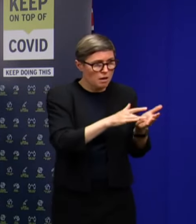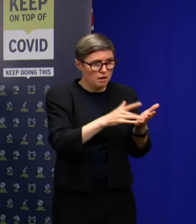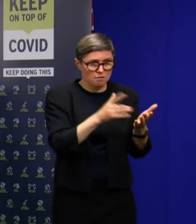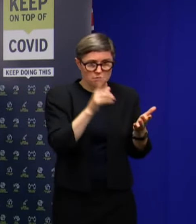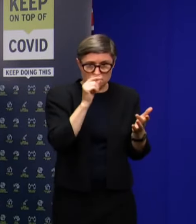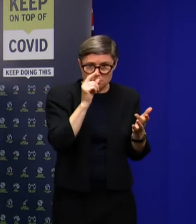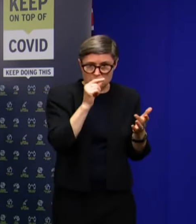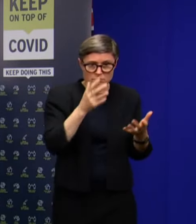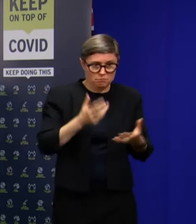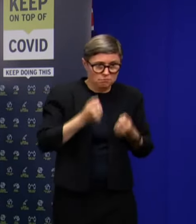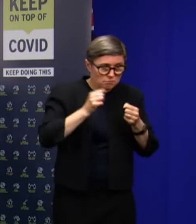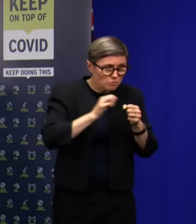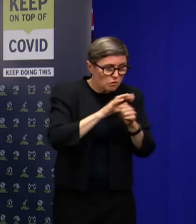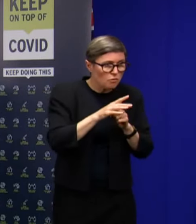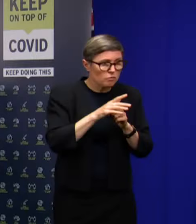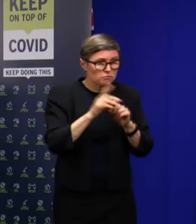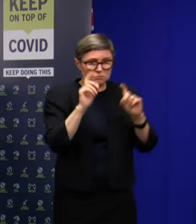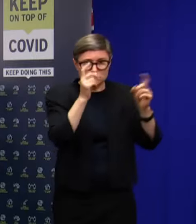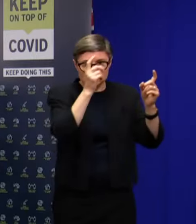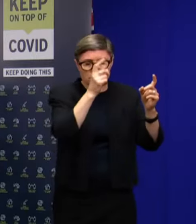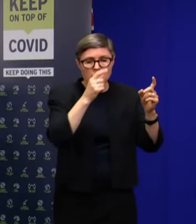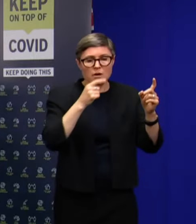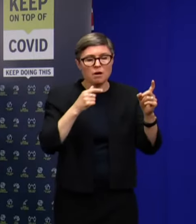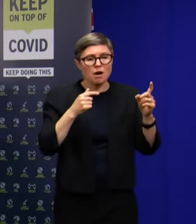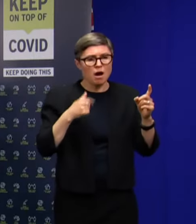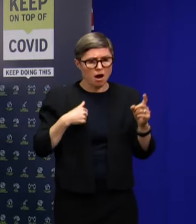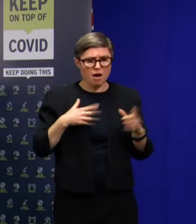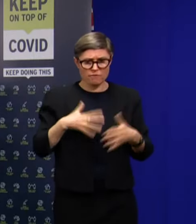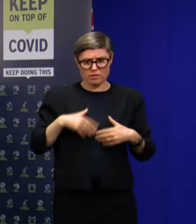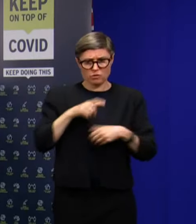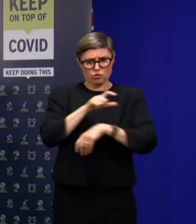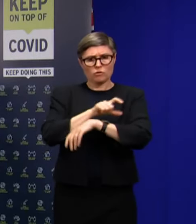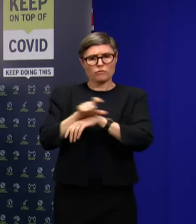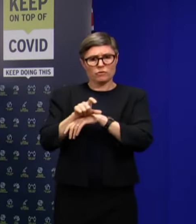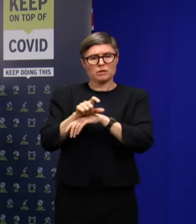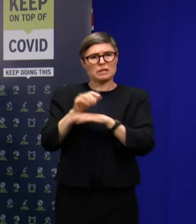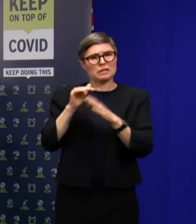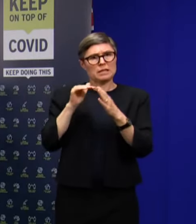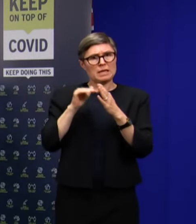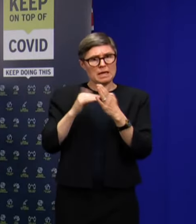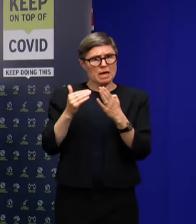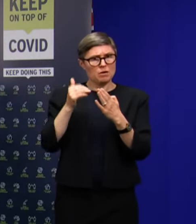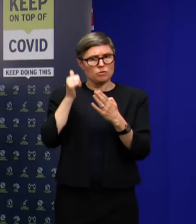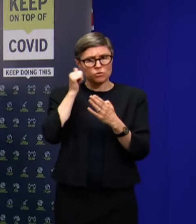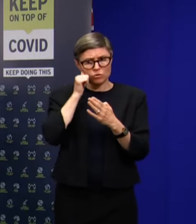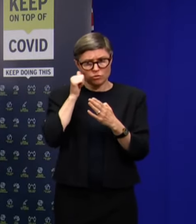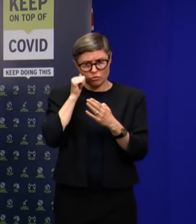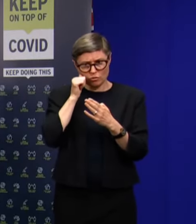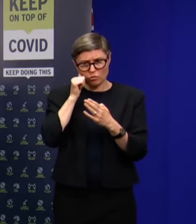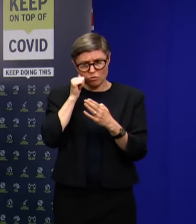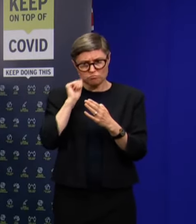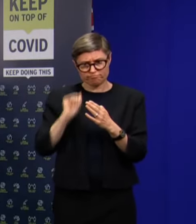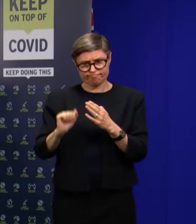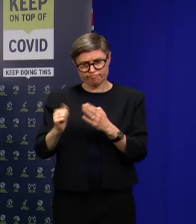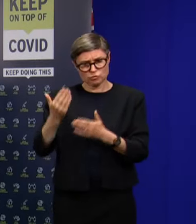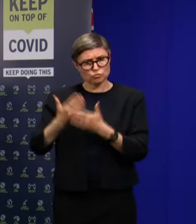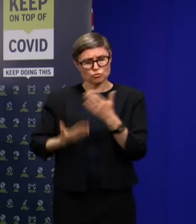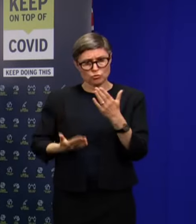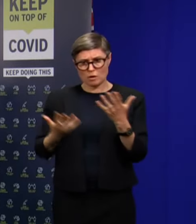You know, maybe they might think there's something we don't know. I'm fairly confident that we know the story